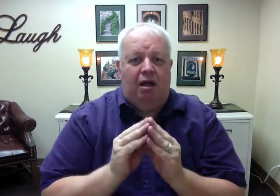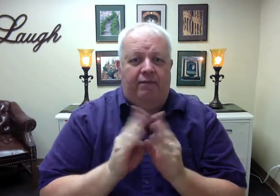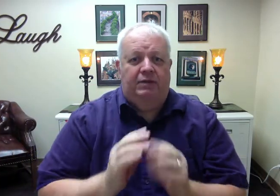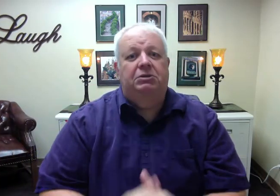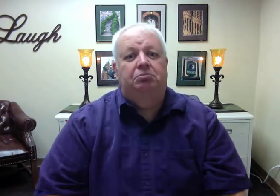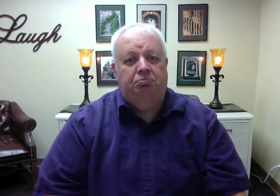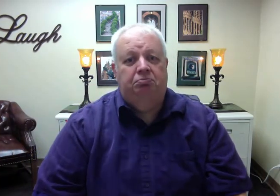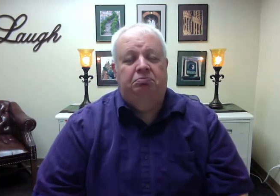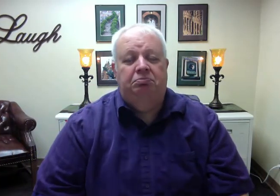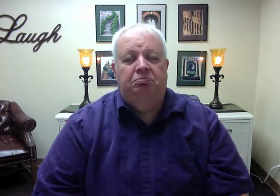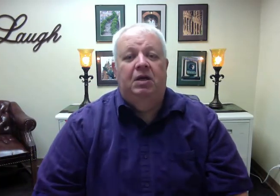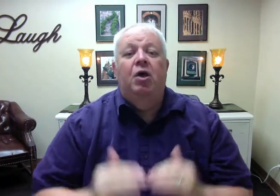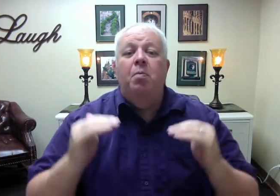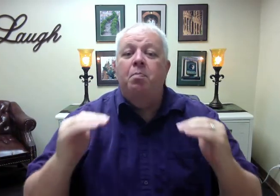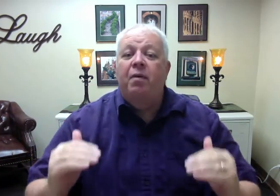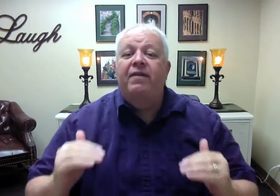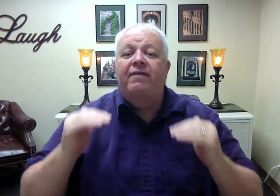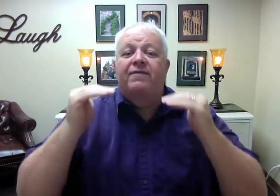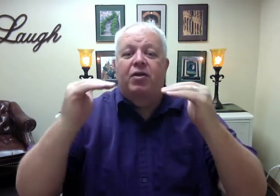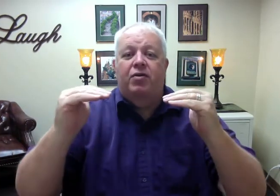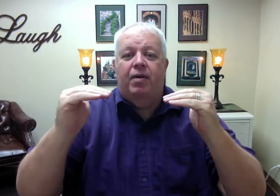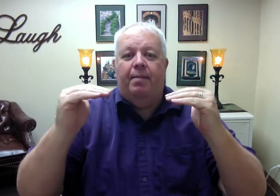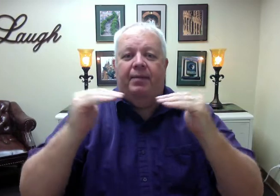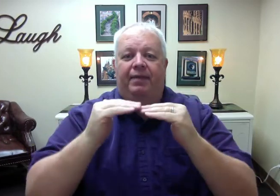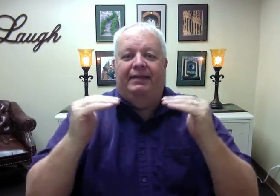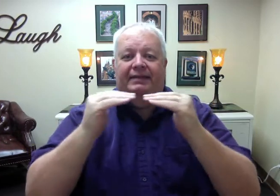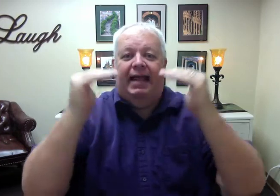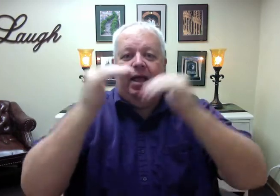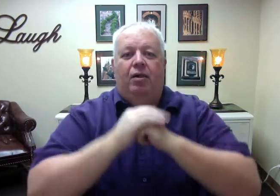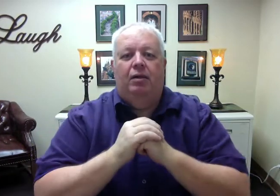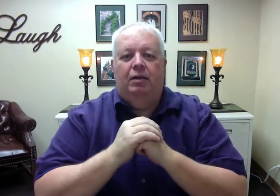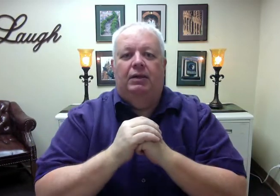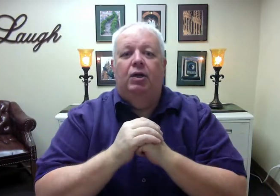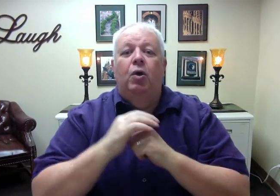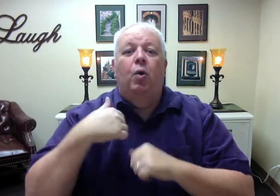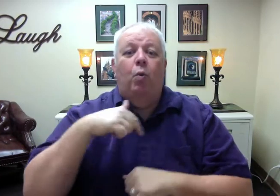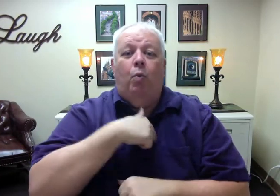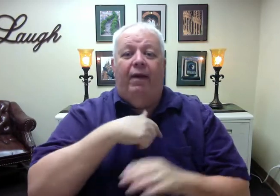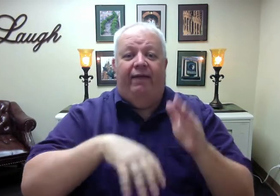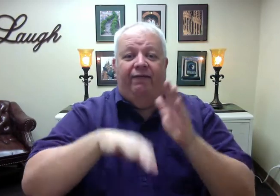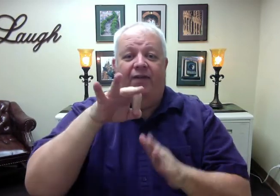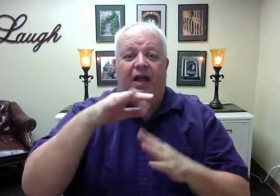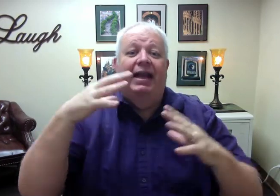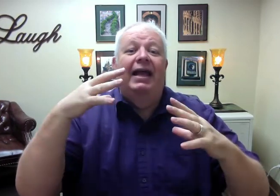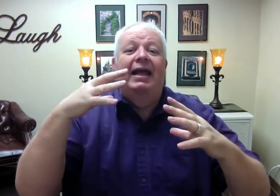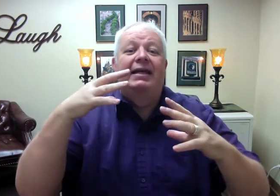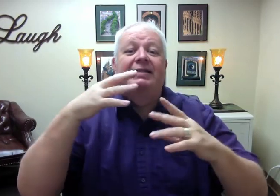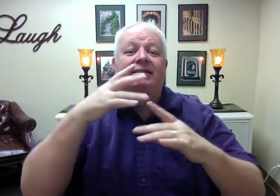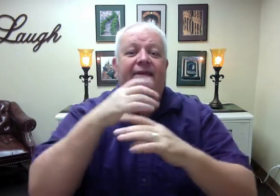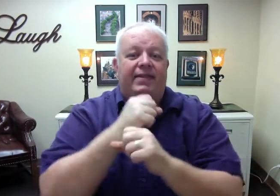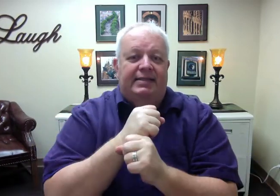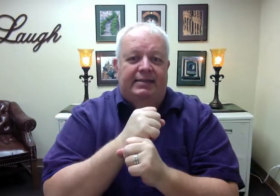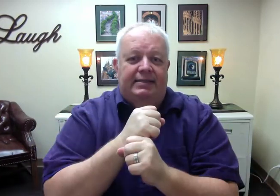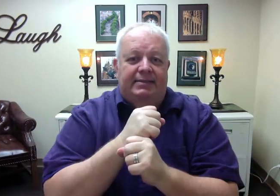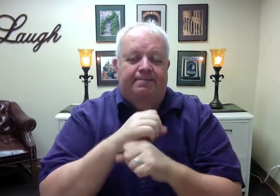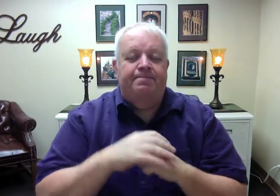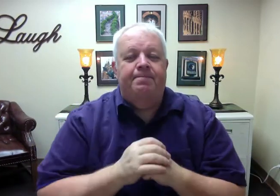Moving further up the scale, we arrive at synthesis. This level of the